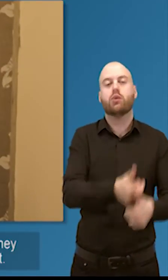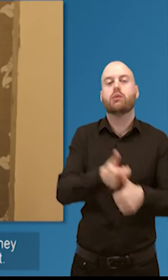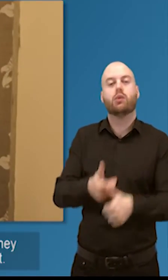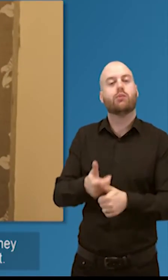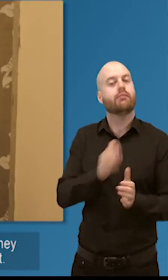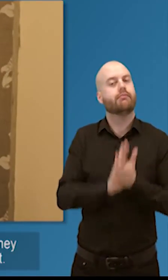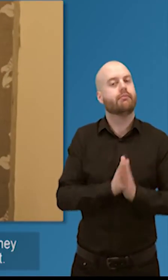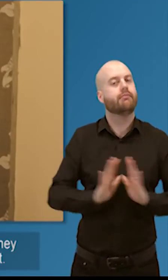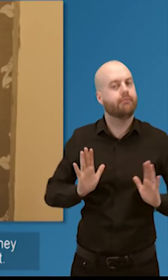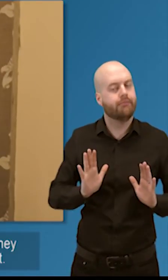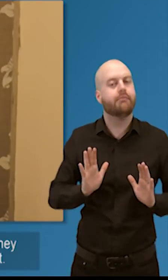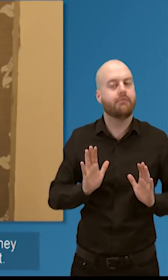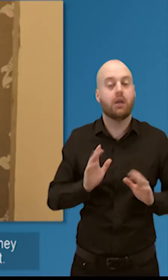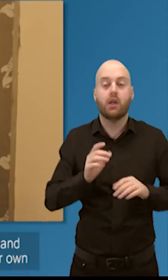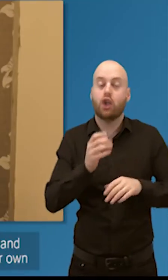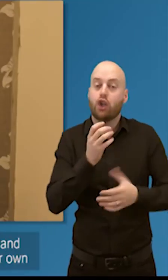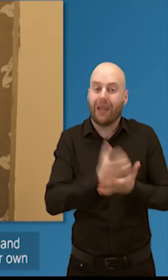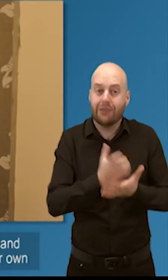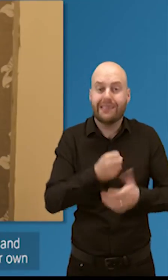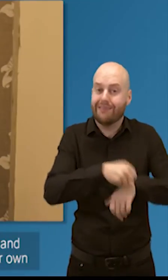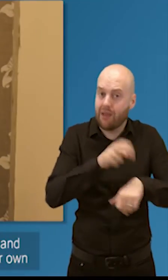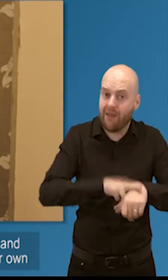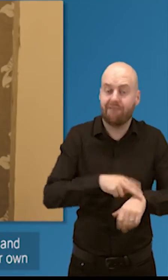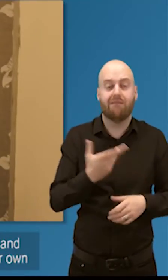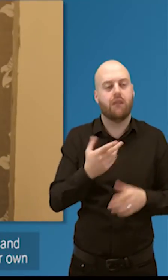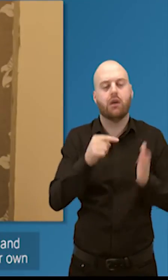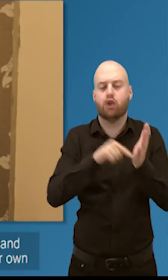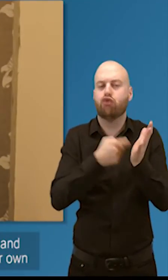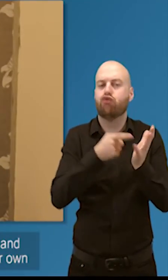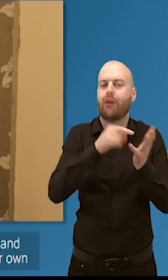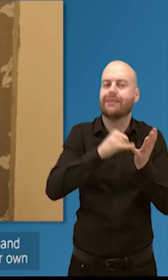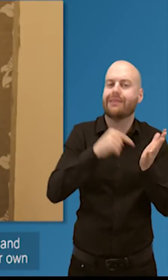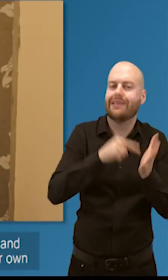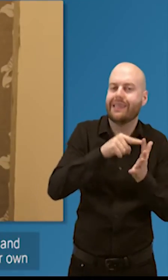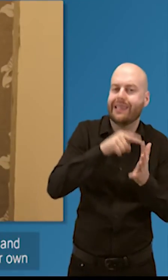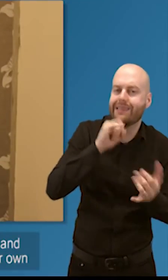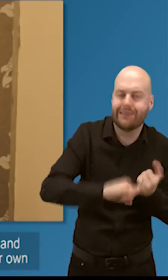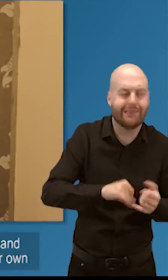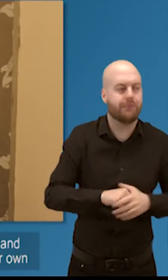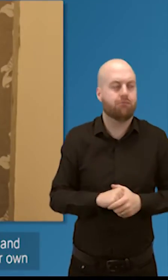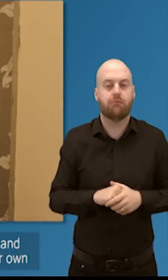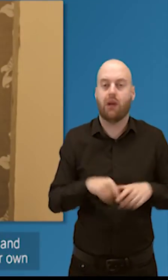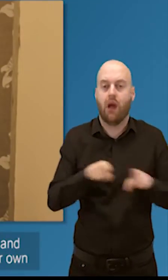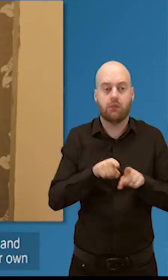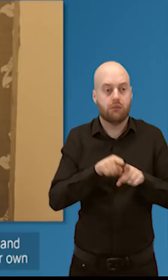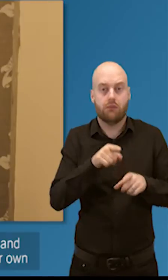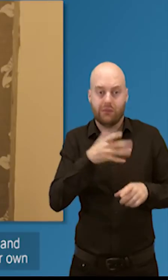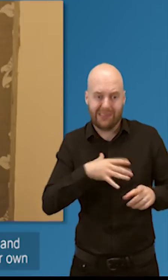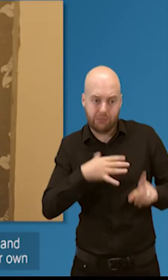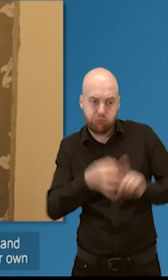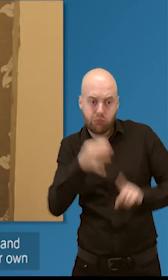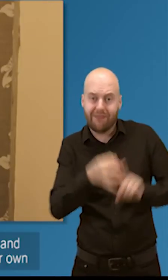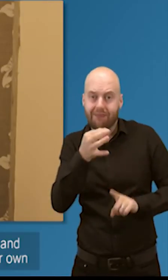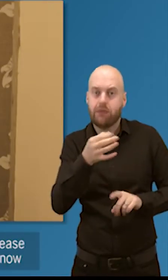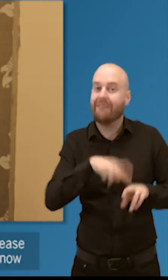and also hold them to account. So when we do that, again, we will do that very confidently and comfortably. So if you're ever